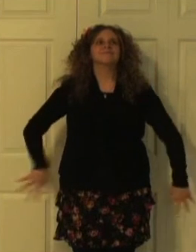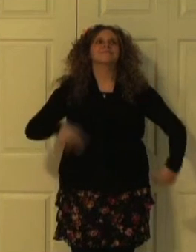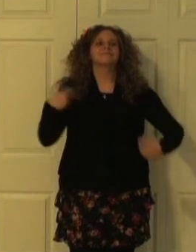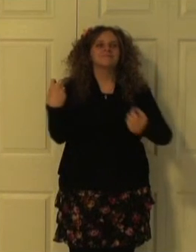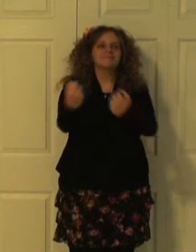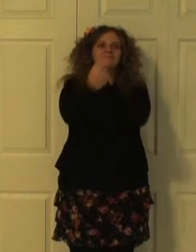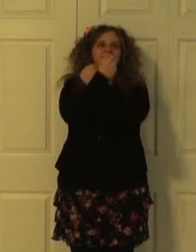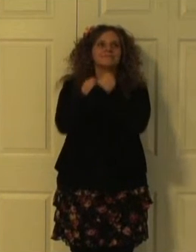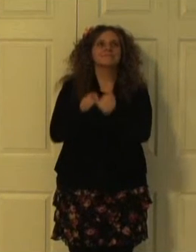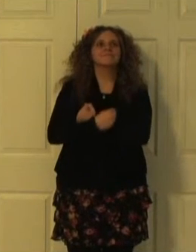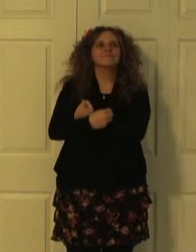love endured